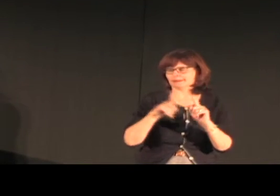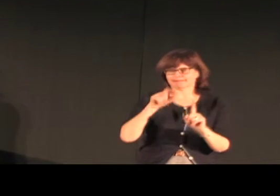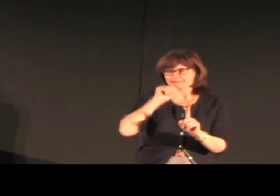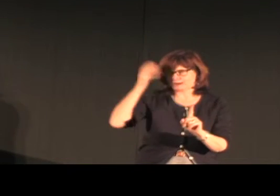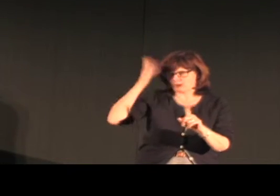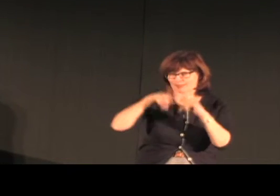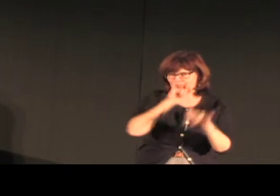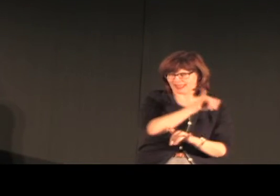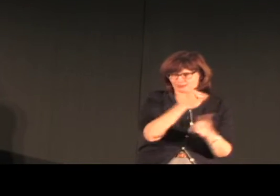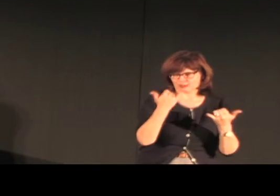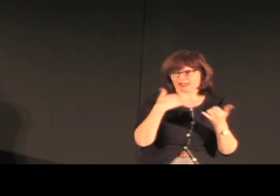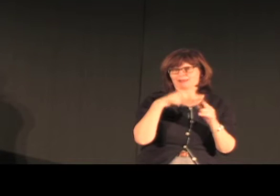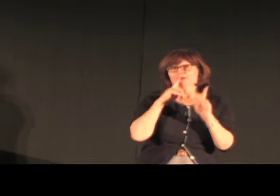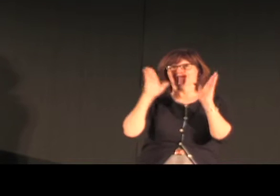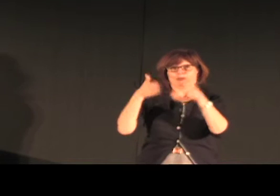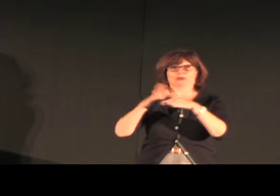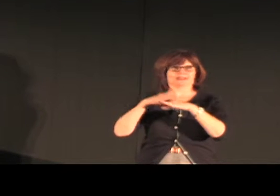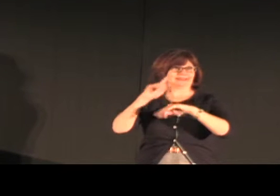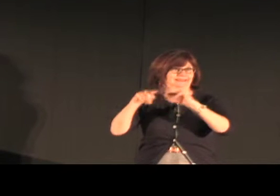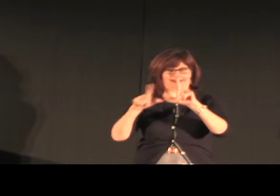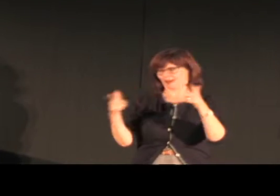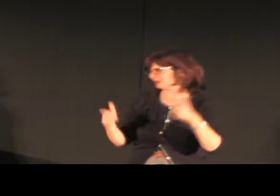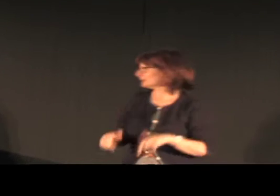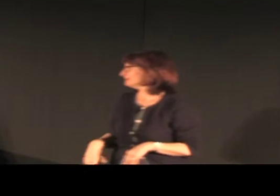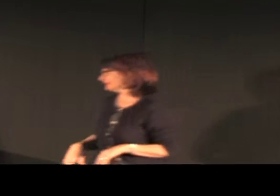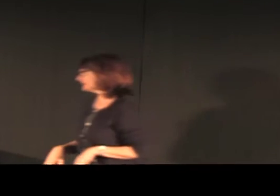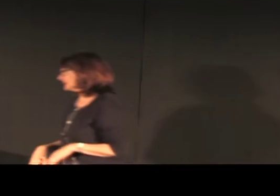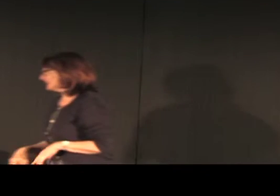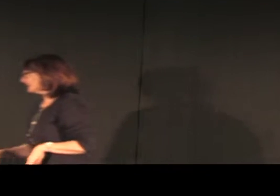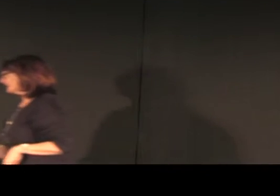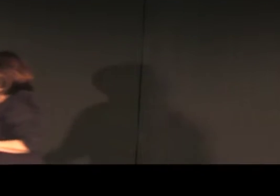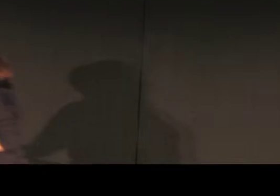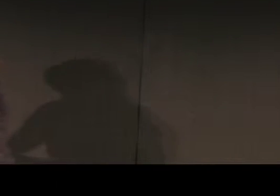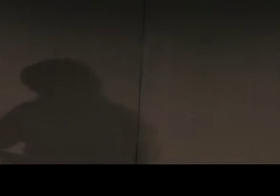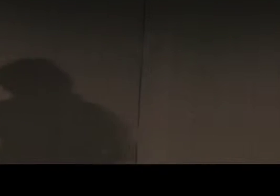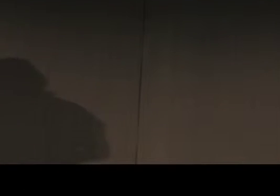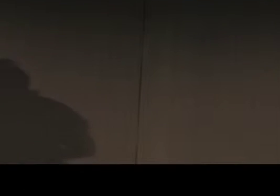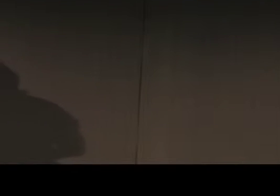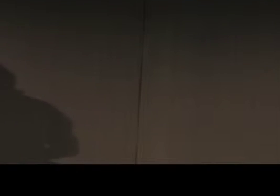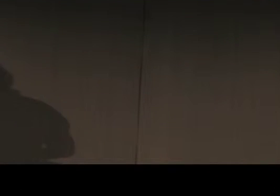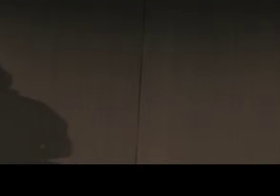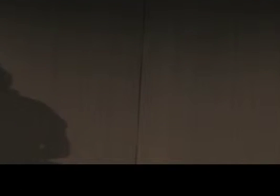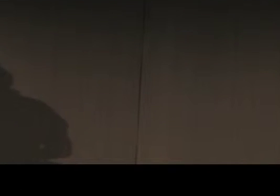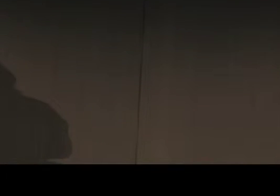It's just, I'm not going to talk about this this evening, but I think it's a very fascinating way that the education happens here.